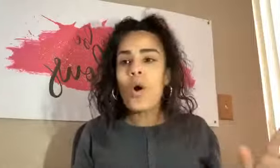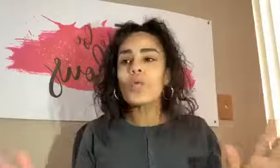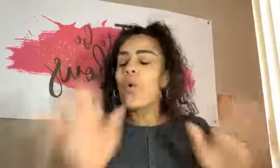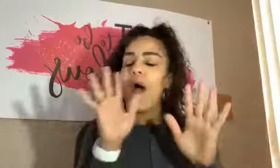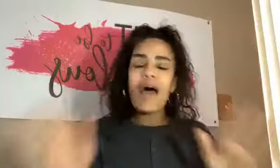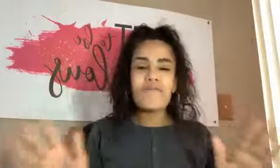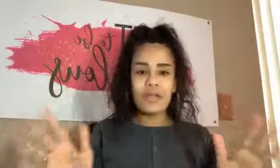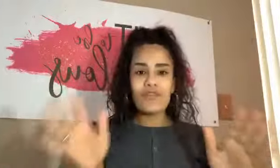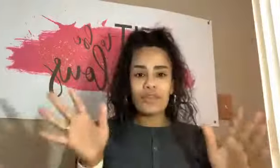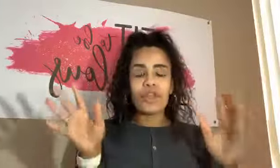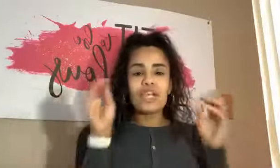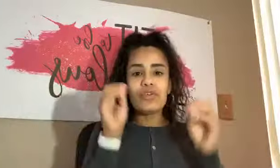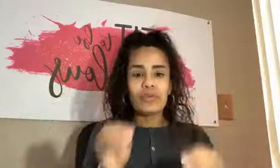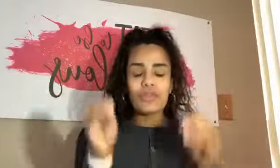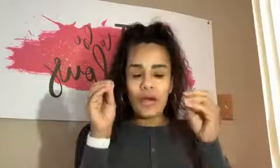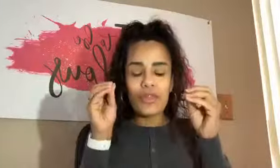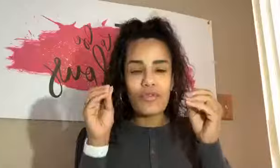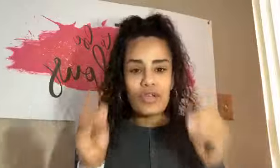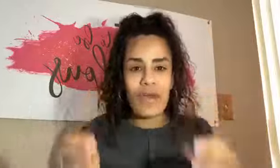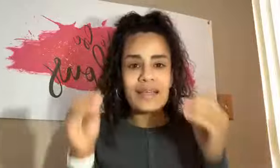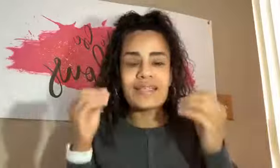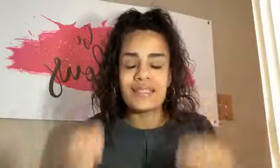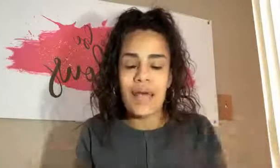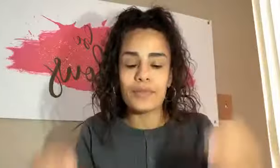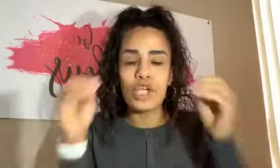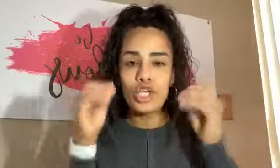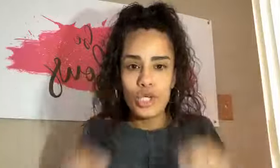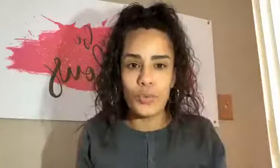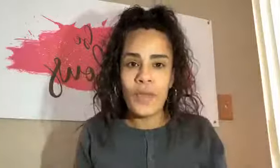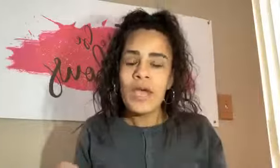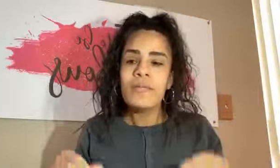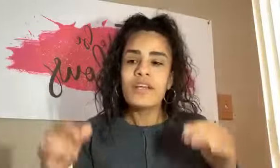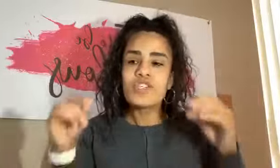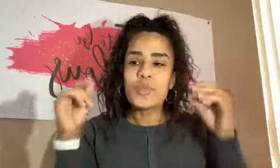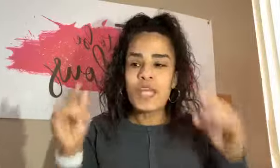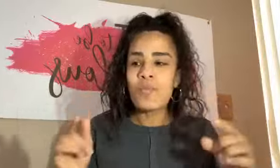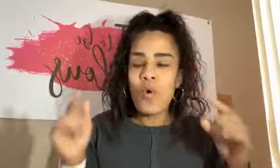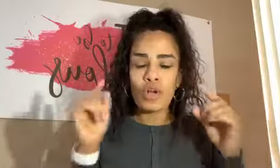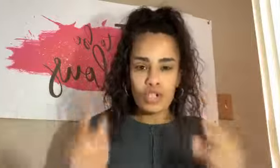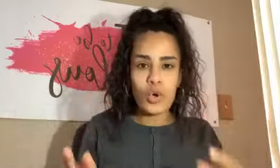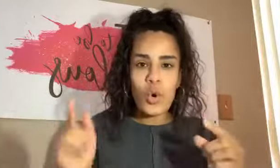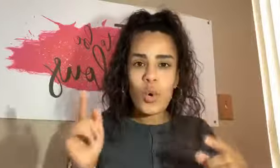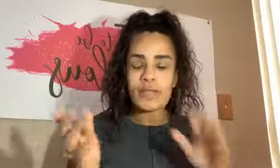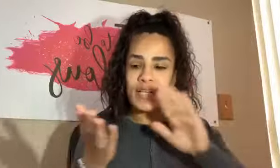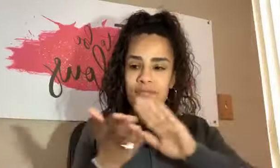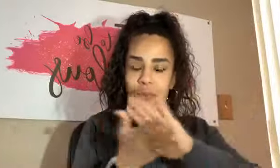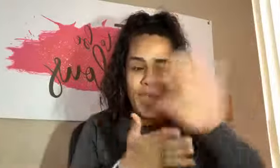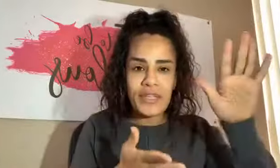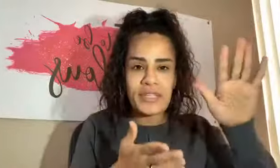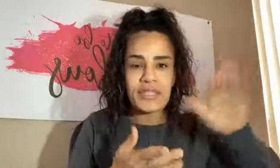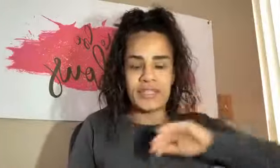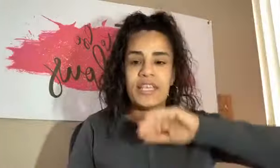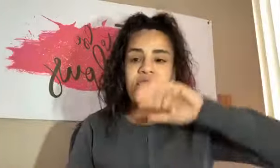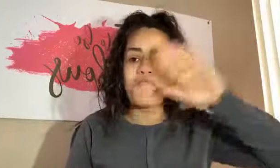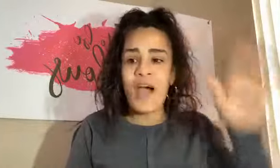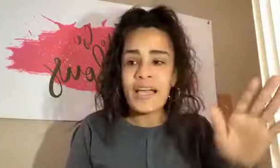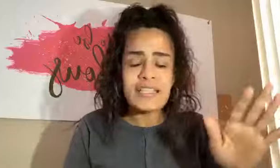one will ever live with the regret except you. Because people are so quick to give opinions and to give advice.